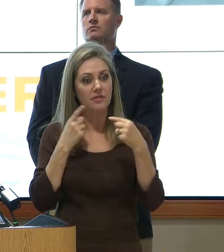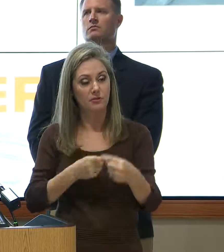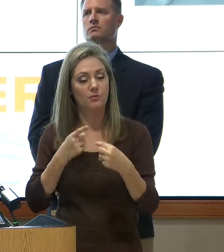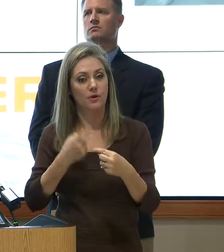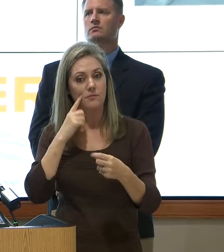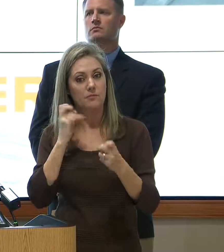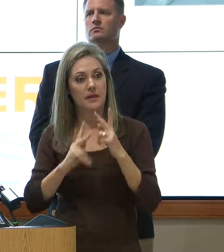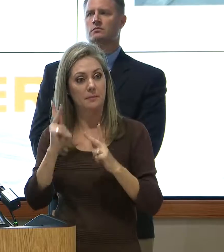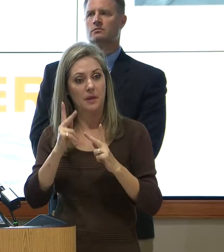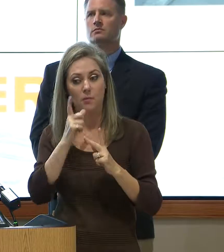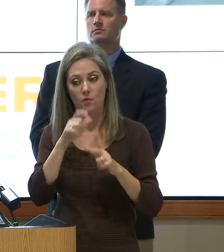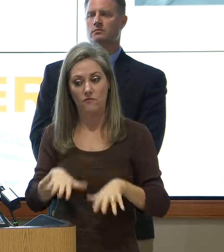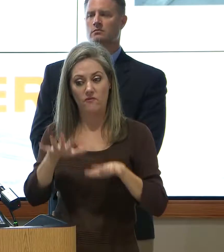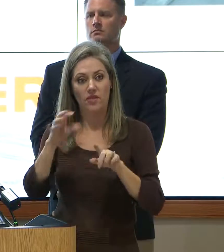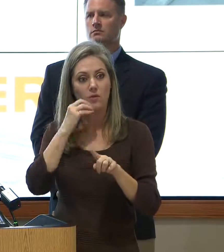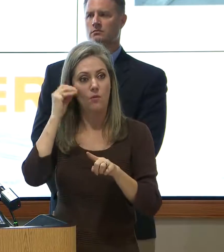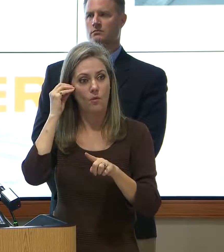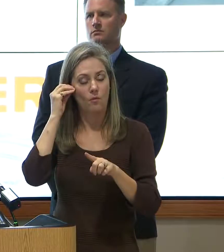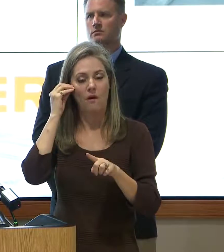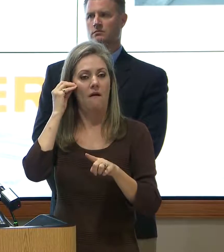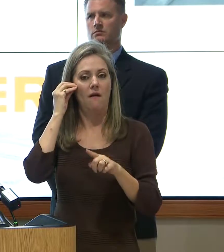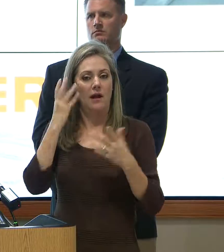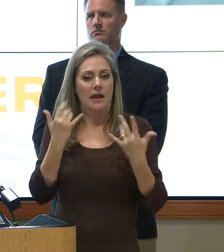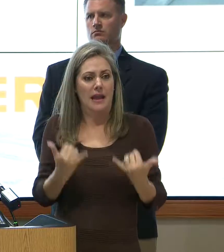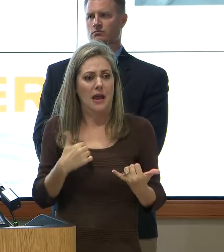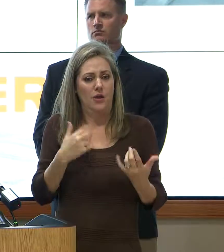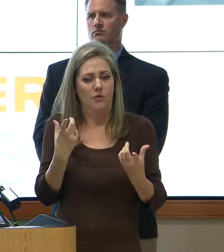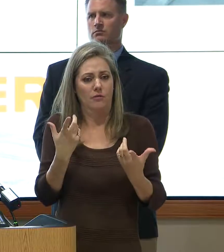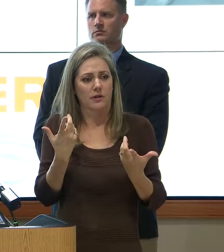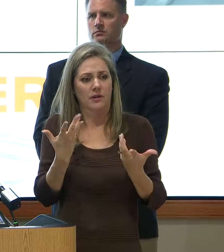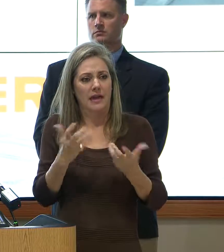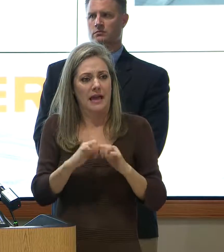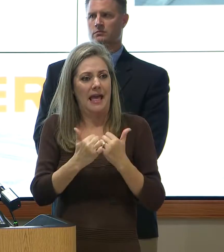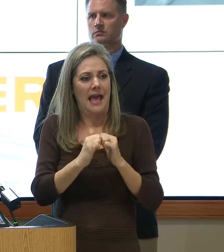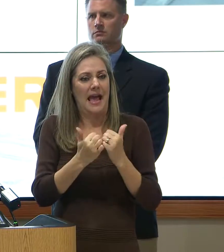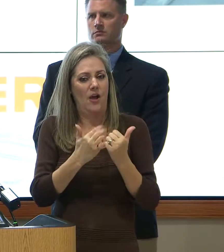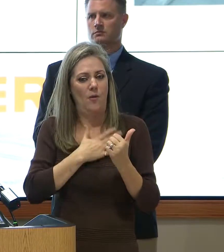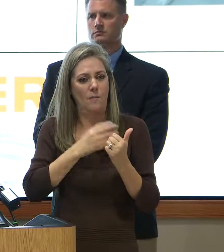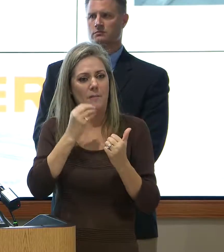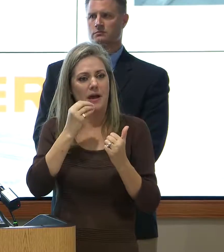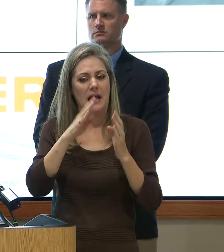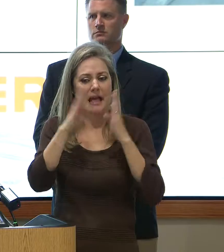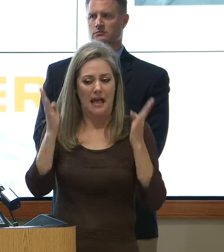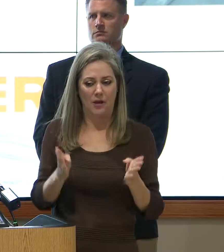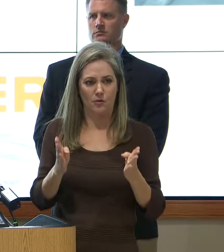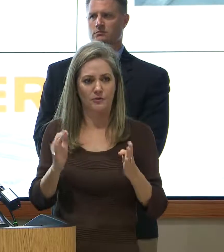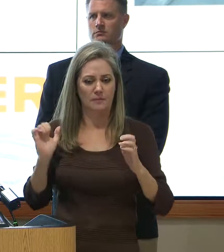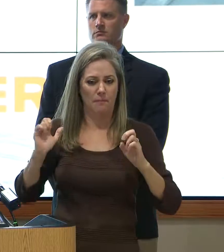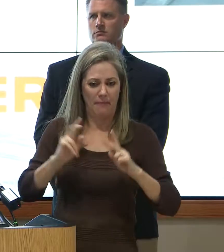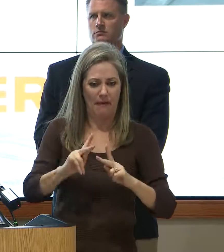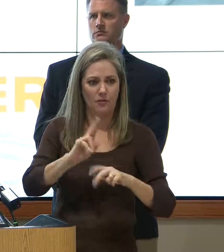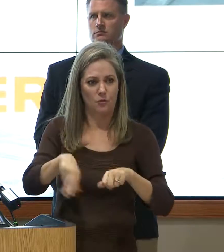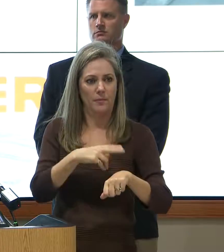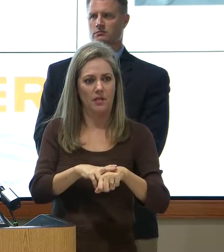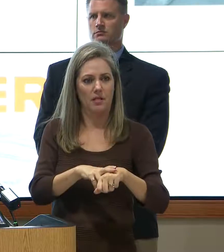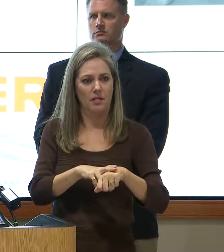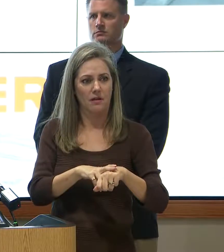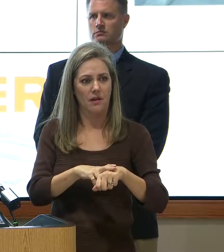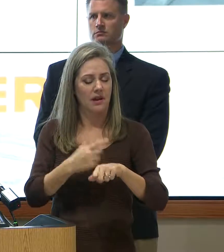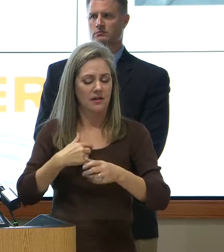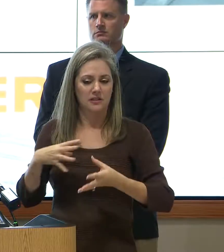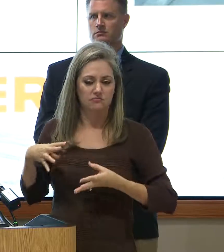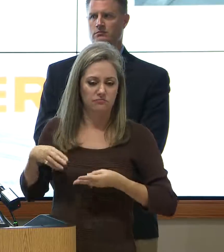flooded is how do I get my house back in order? You I'm spending my